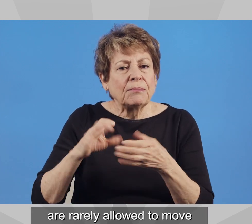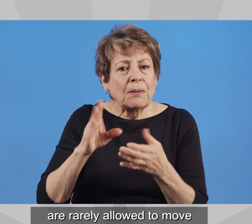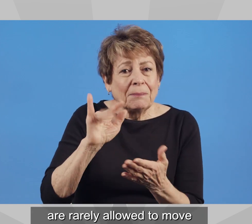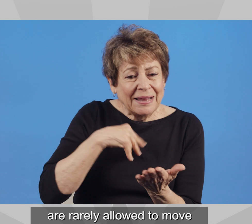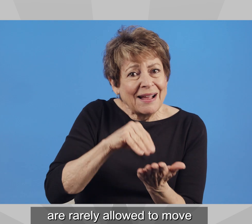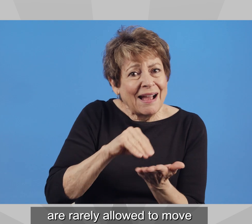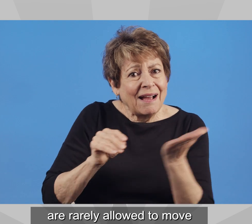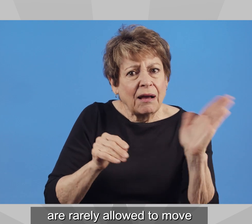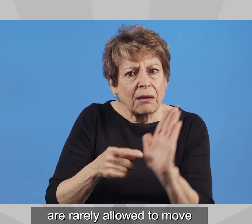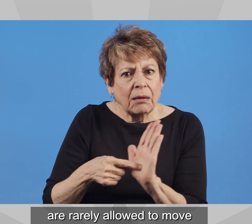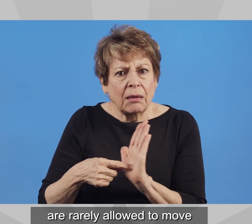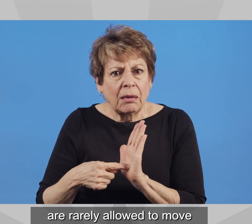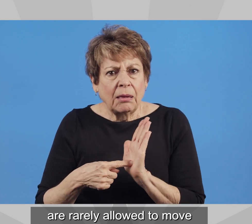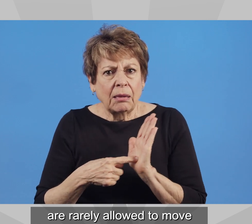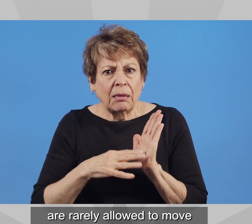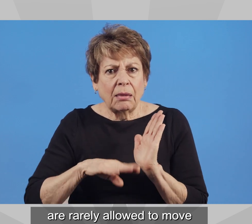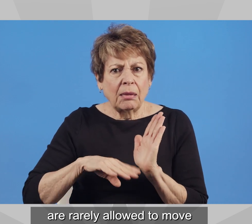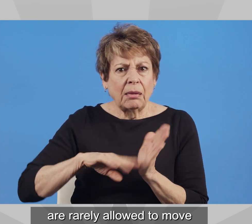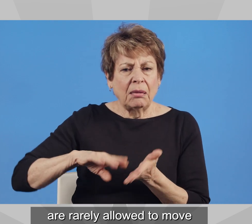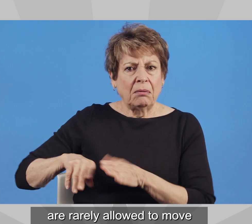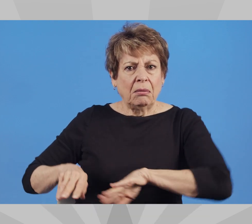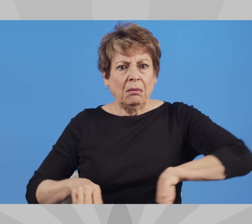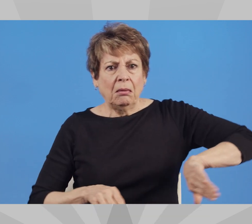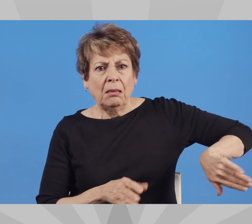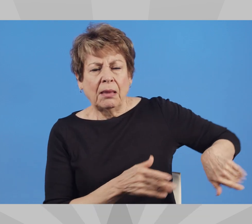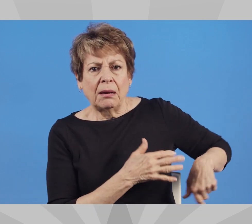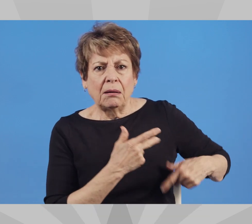are rarely allowed to move through the legislative process.